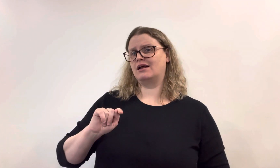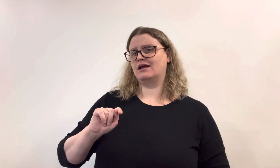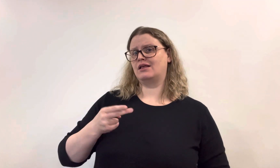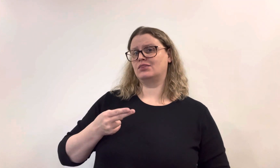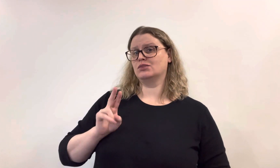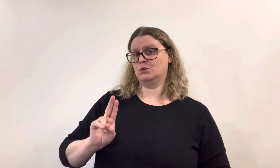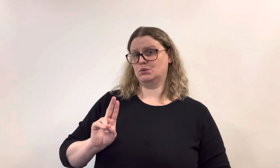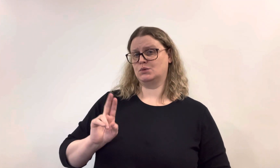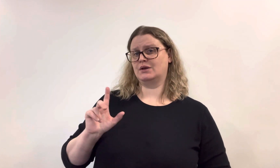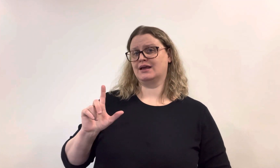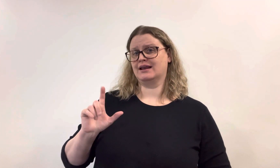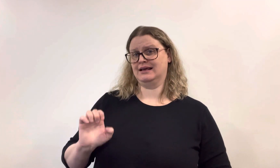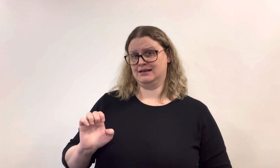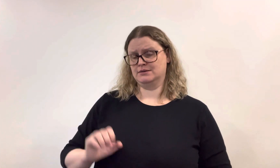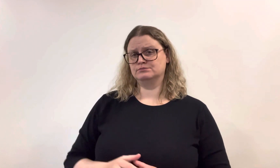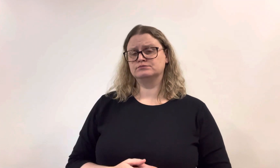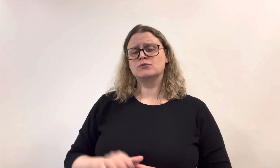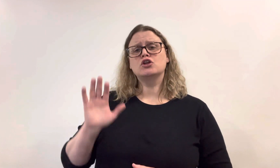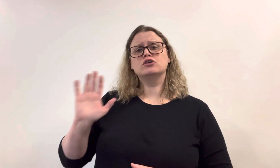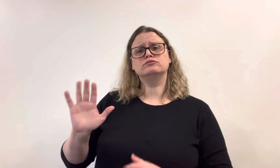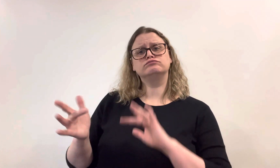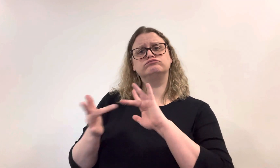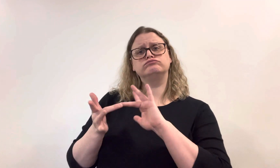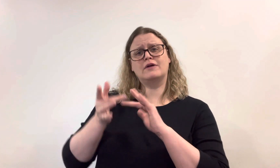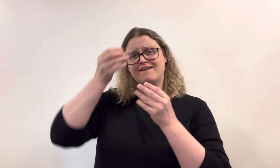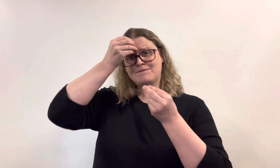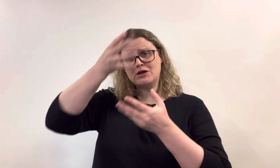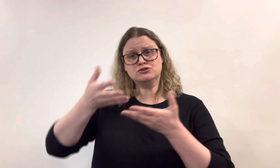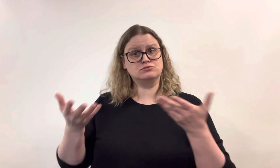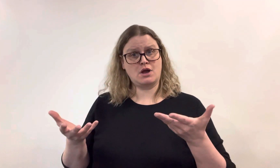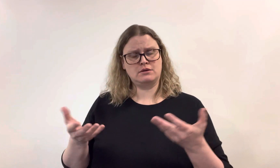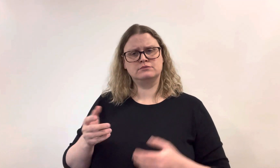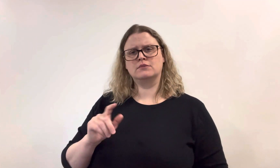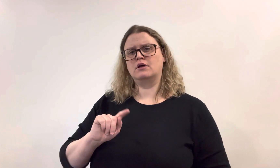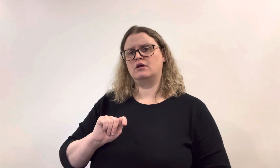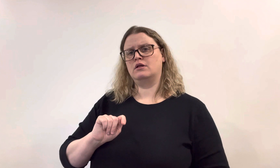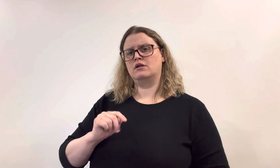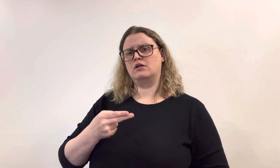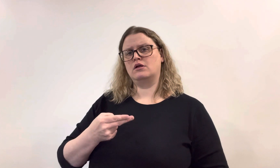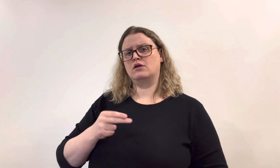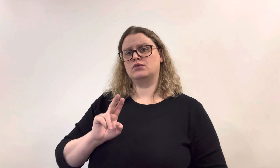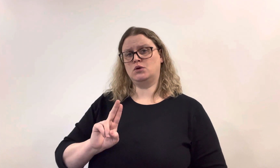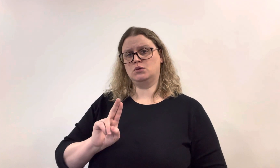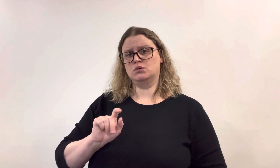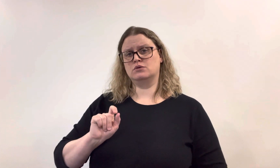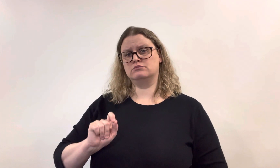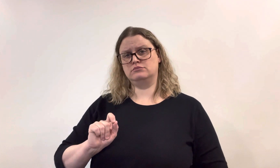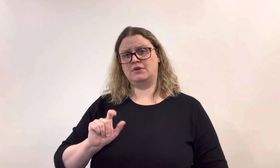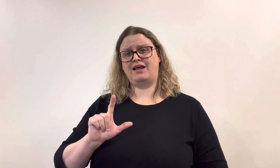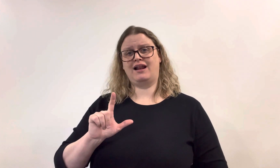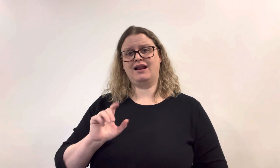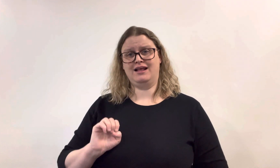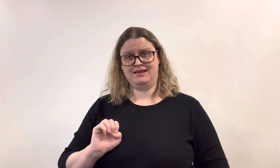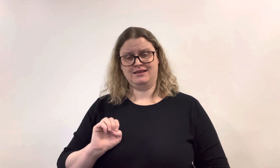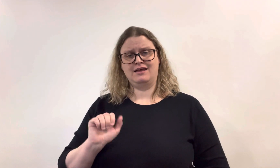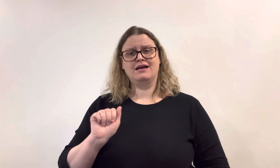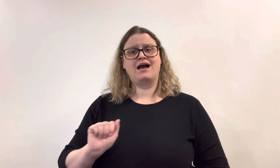Assistant, Thu Li. Her contact is thu.le